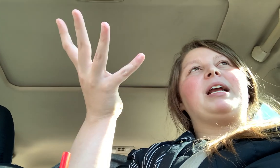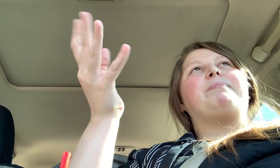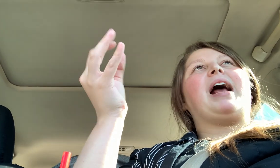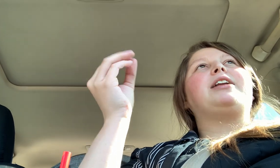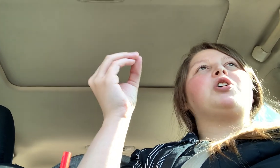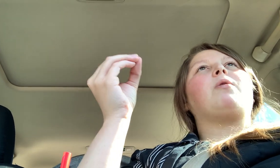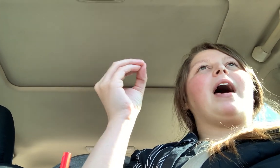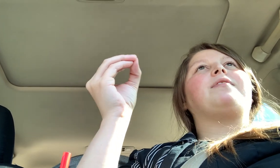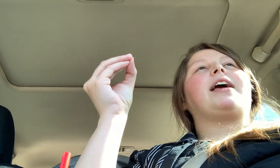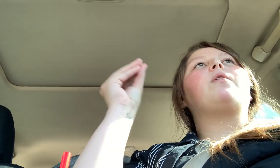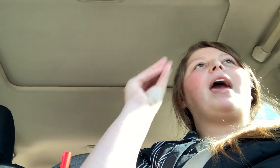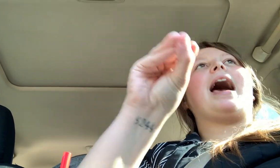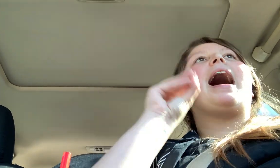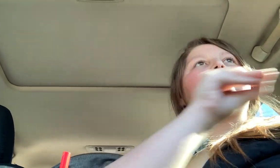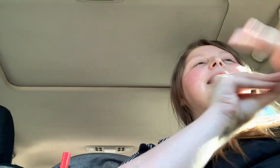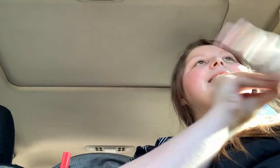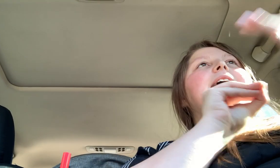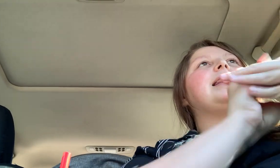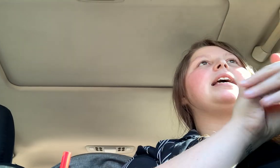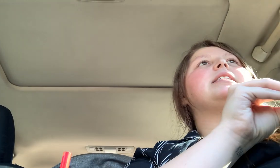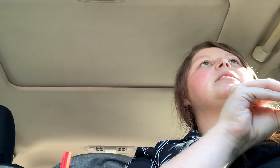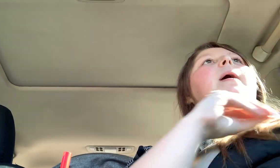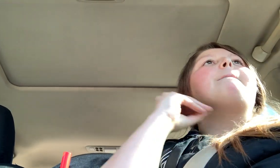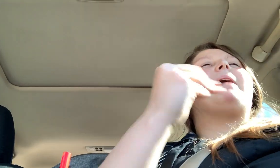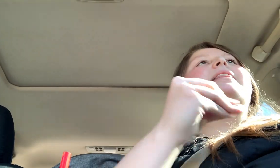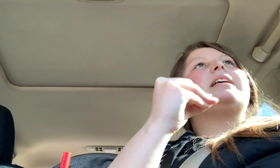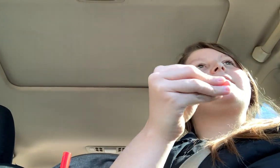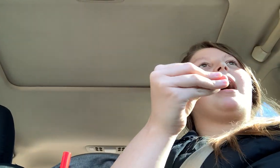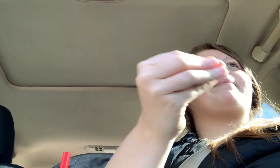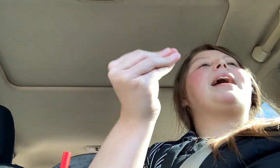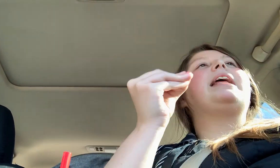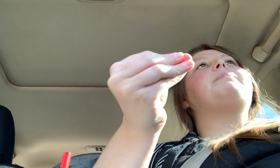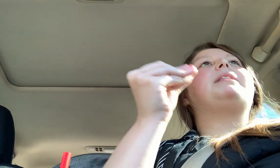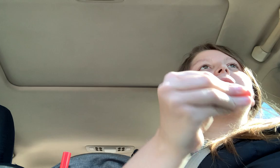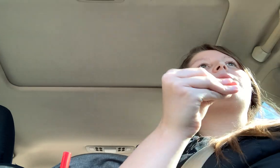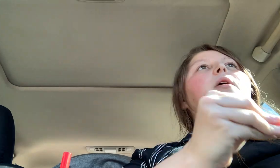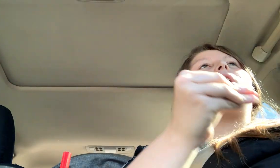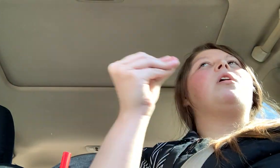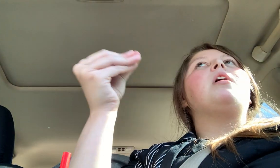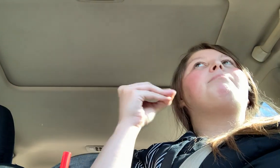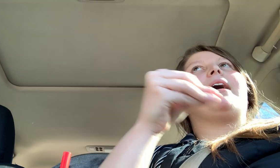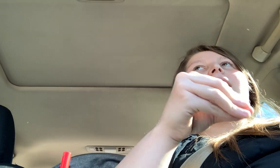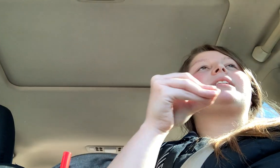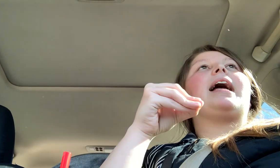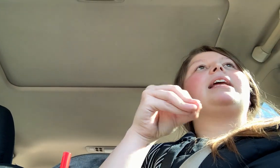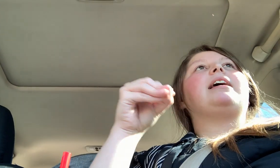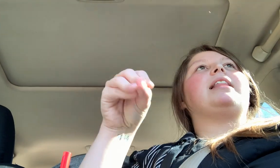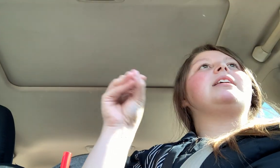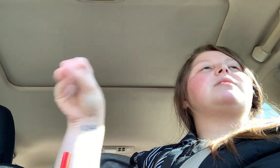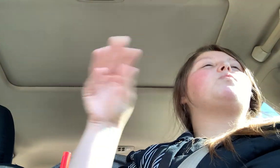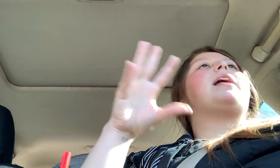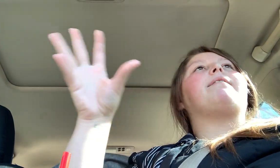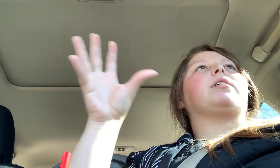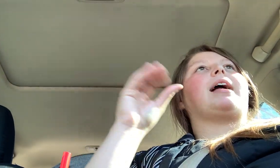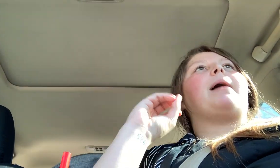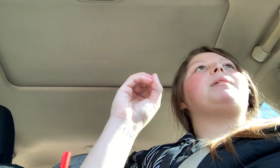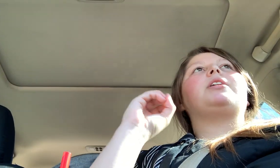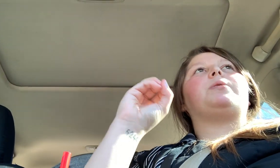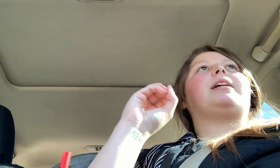but I don't have like, okay, I need to hit this by this time. I need to be this small by this. I need to hit this, whatever. Like I'm not doing that